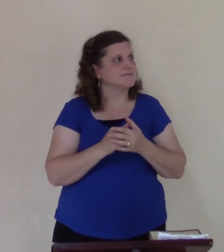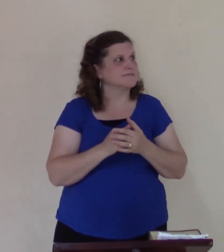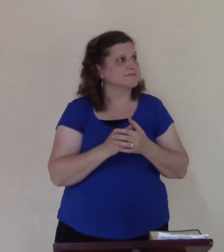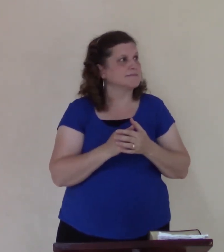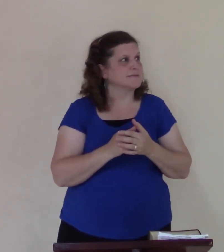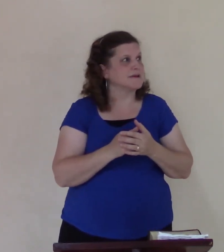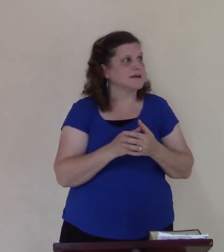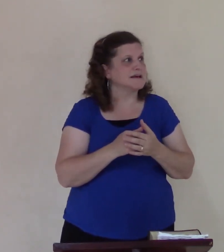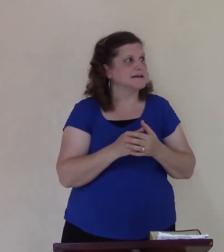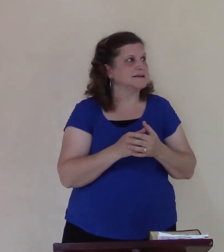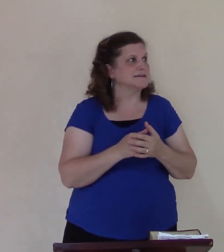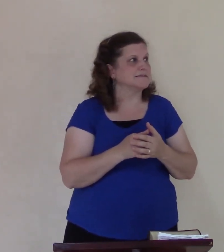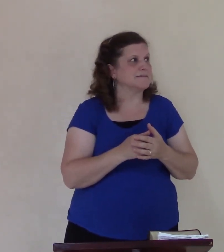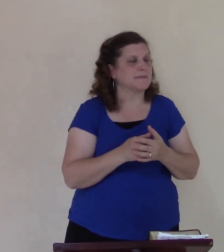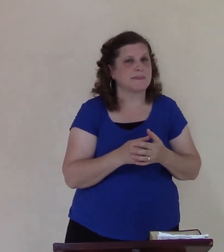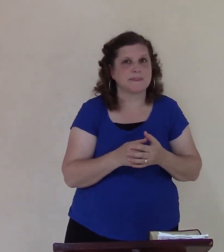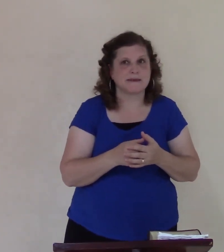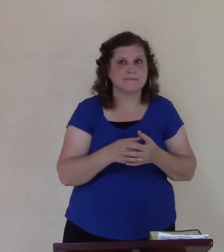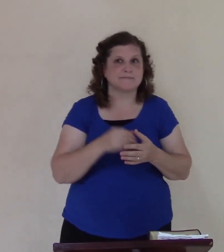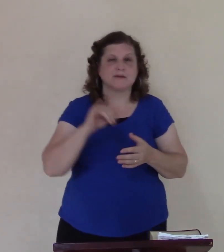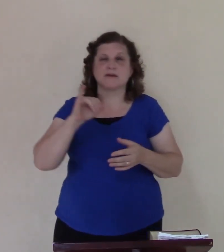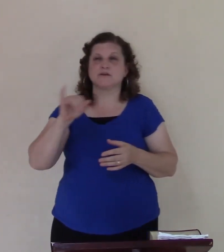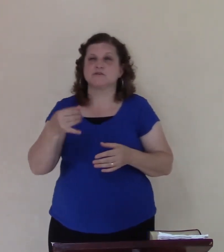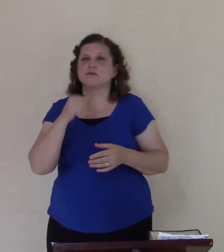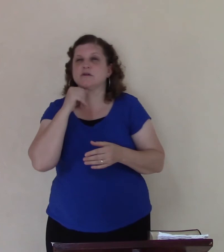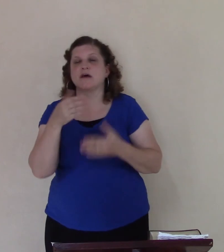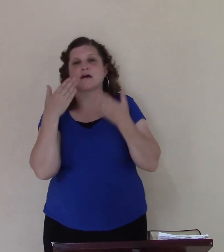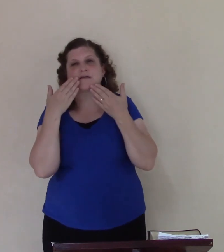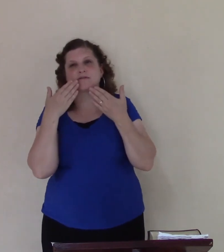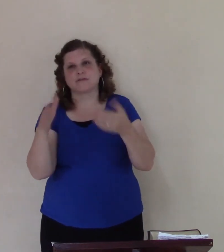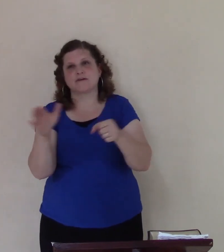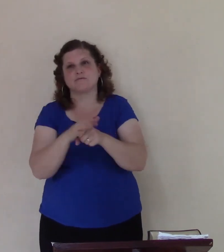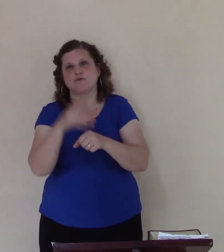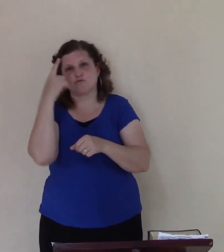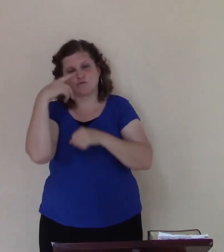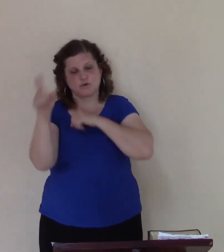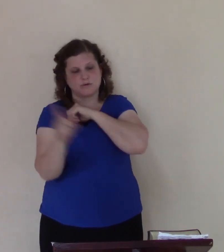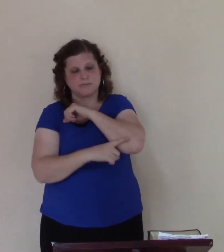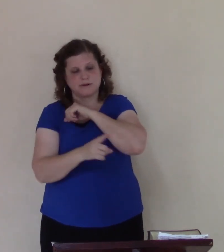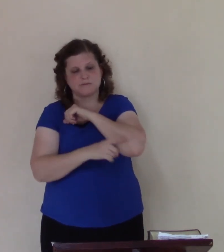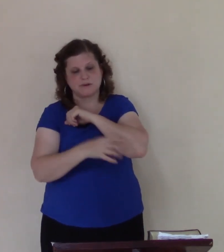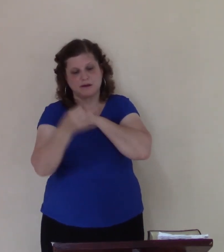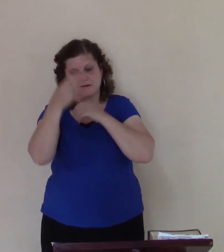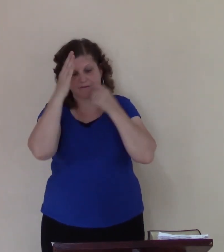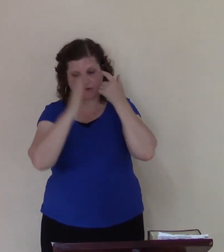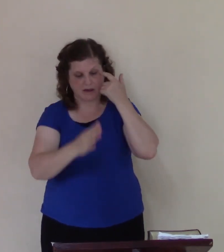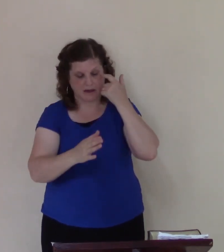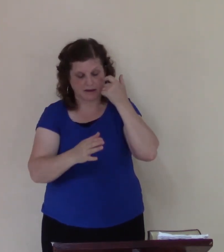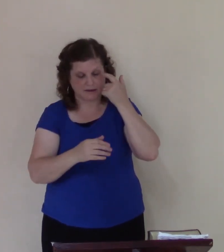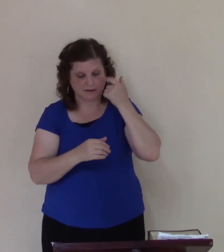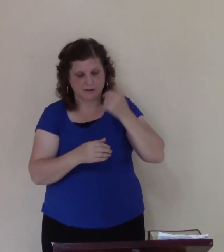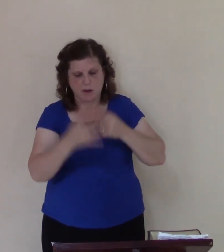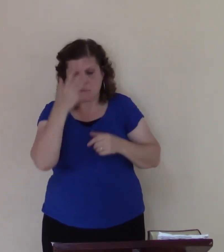and here God punished me why will he punish me God would die with him why not him